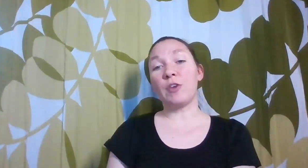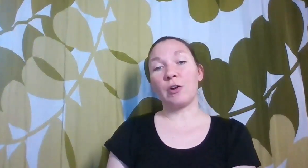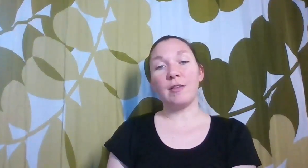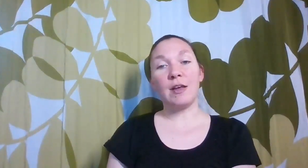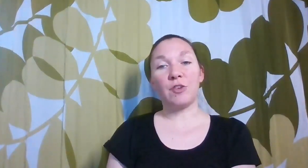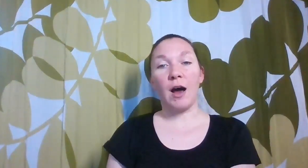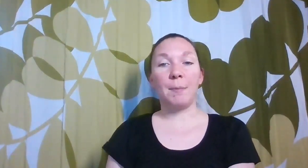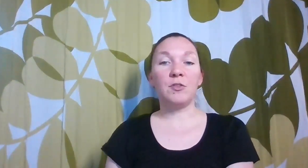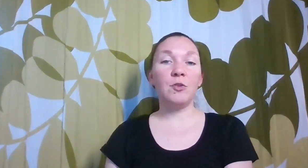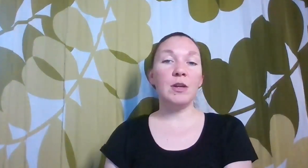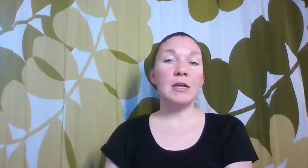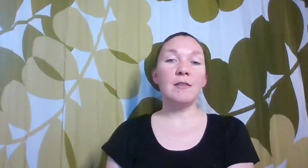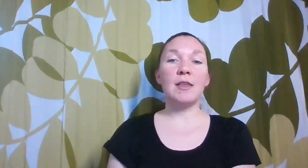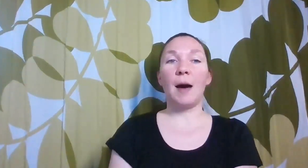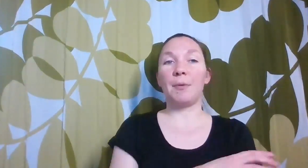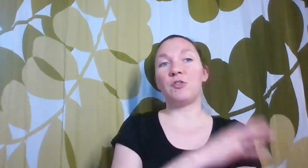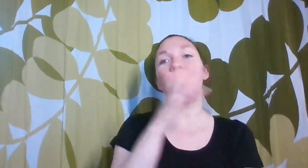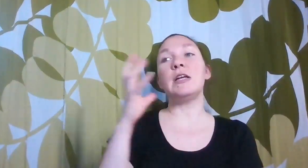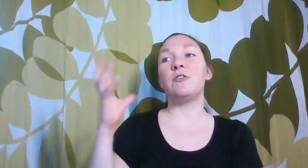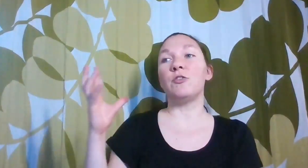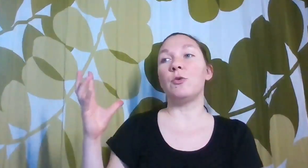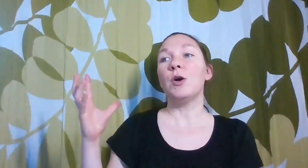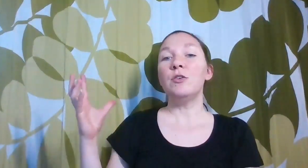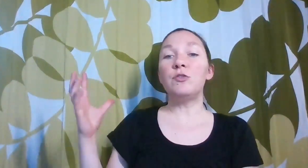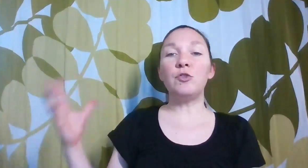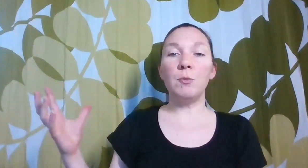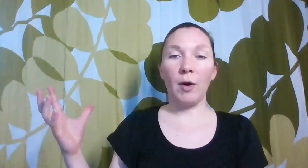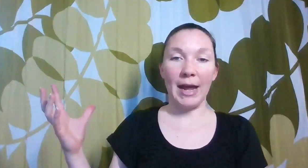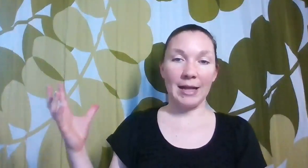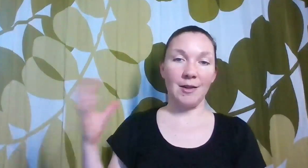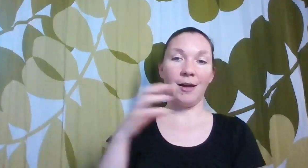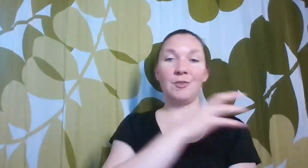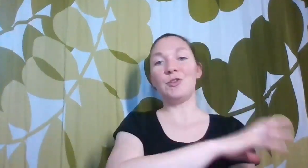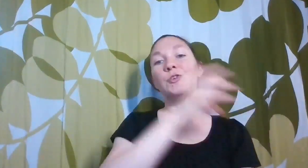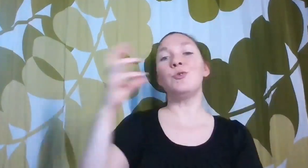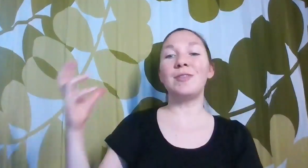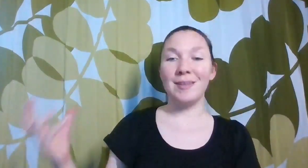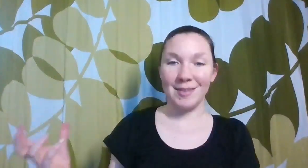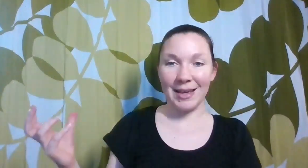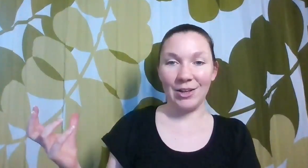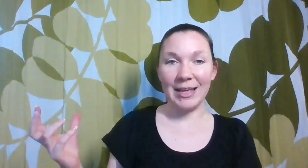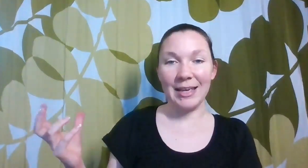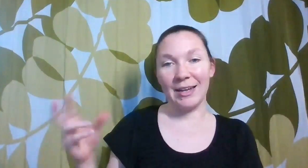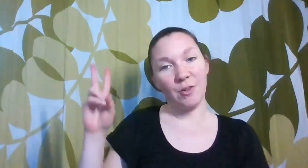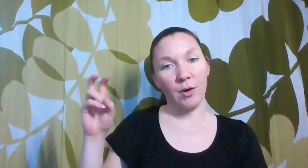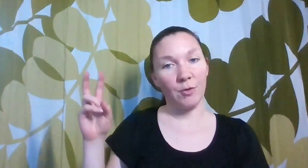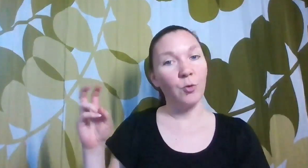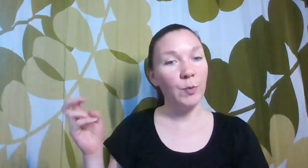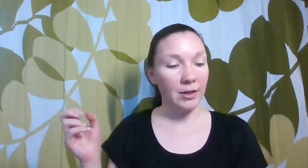generalization opportunities, the opportunity to do more hands-on to use this skill in sort of real